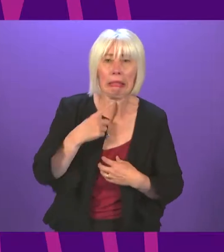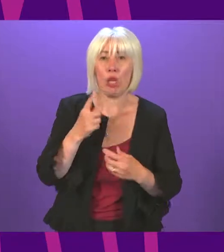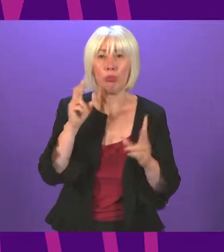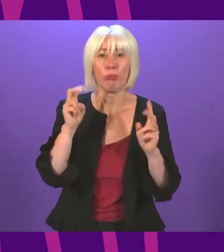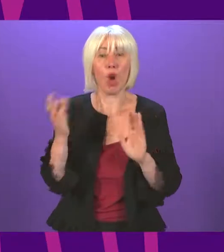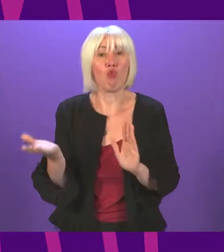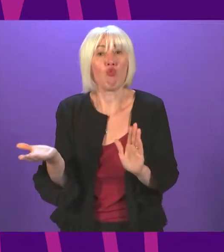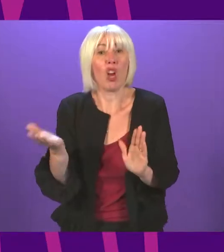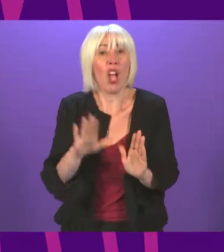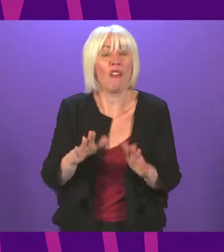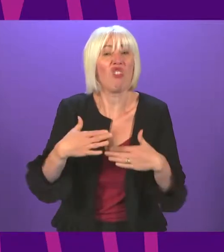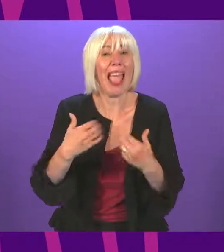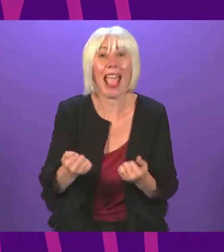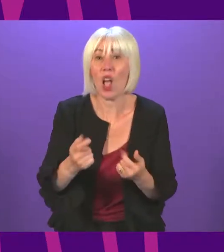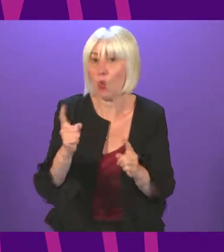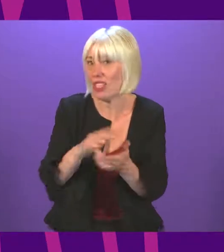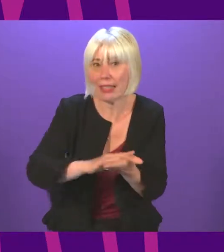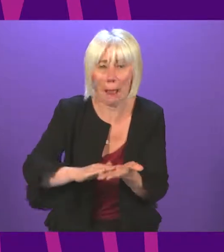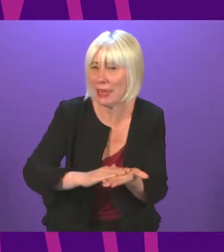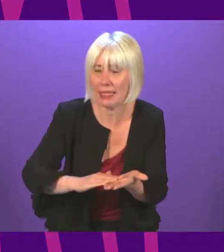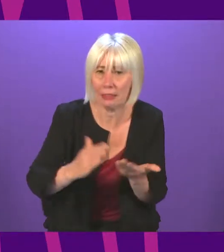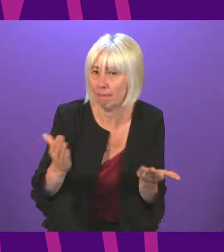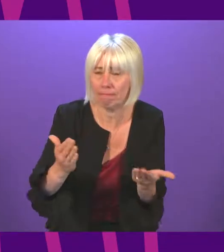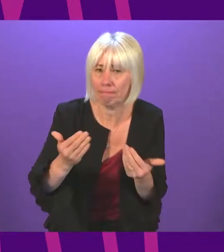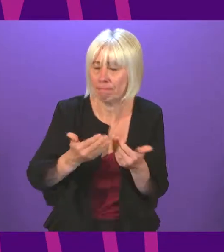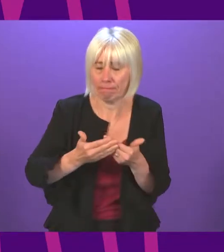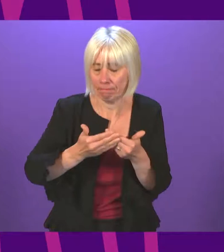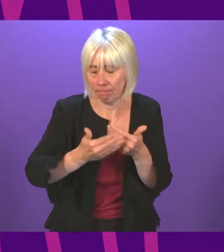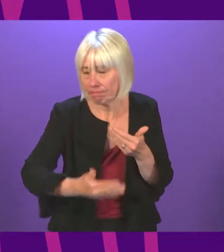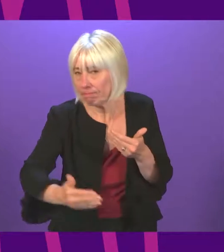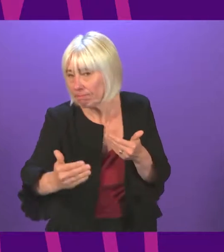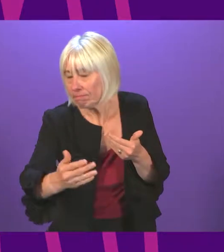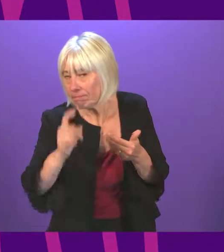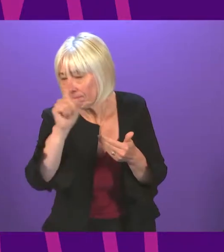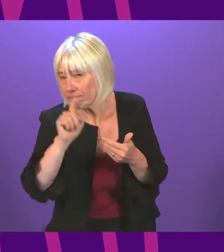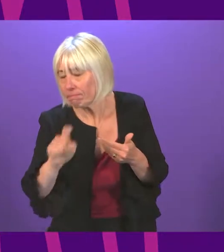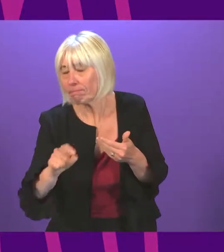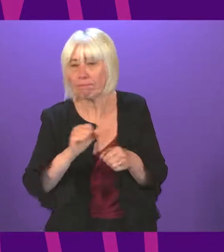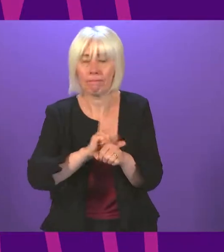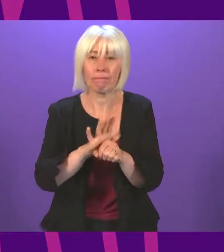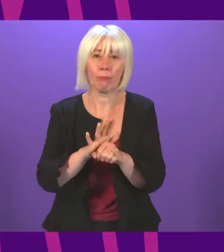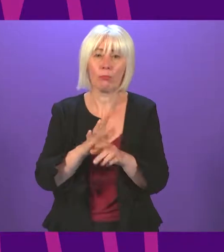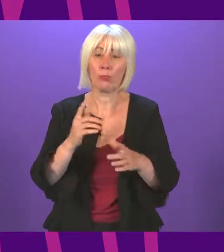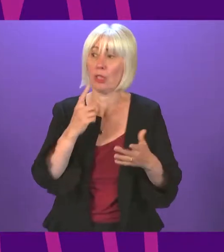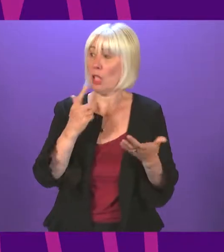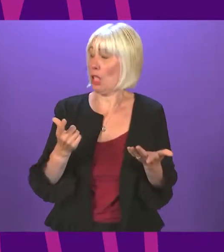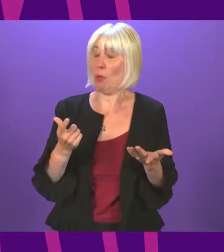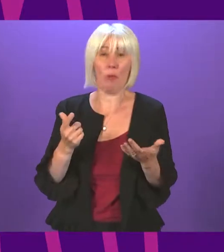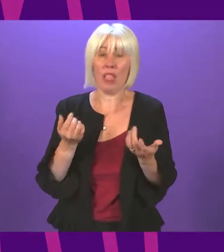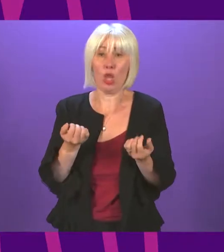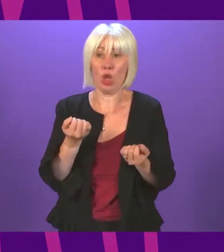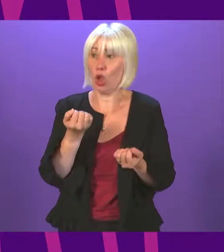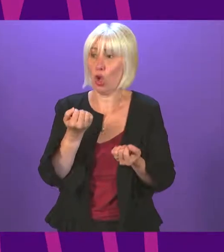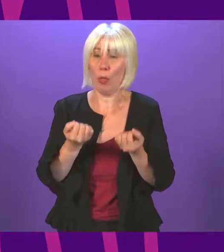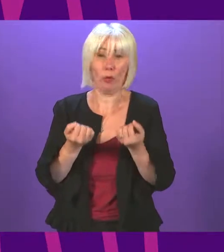for them as we head into this latest phase of this pandemic. Justice delayed is just as denied. There